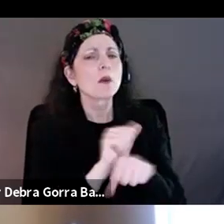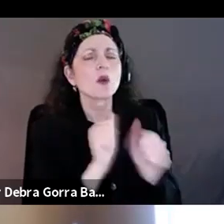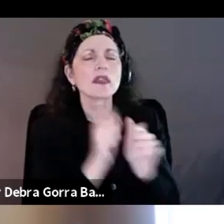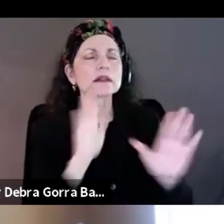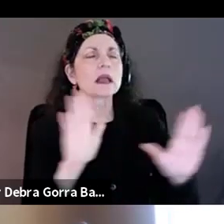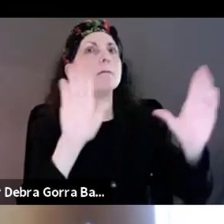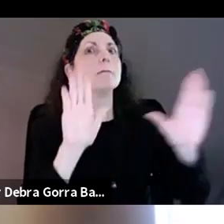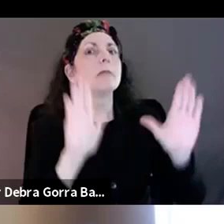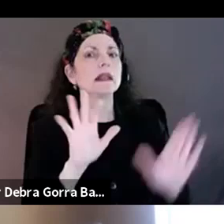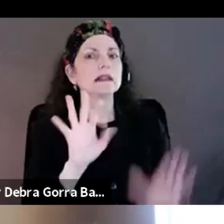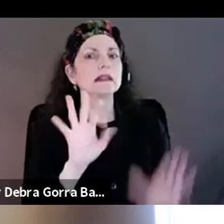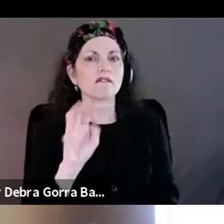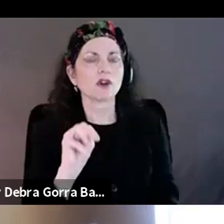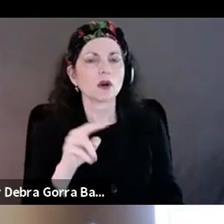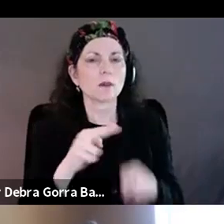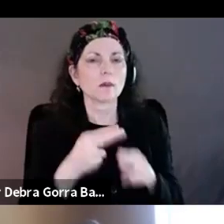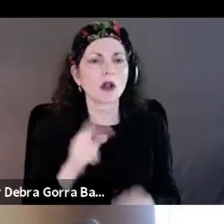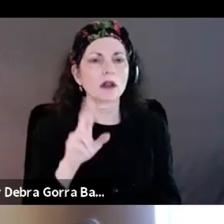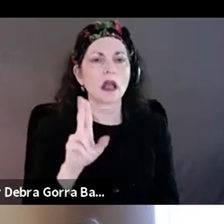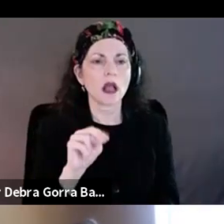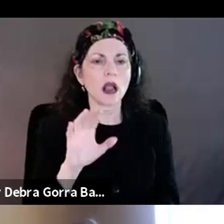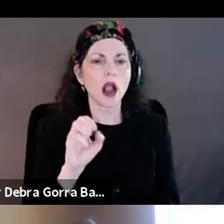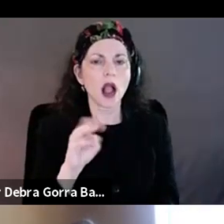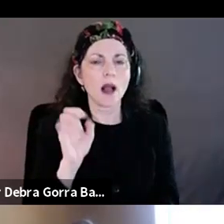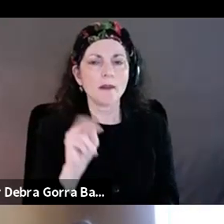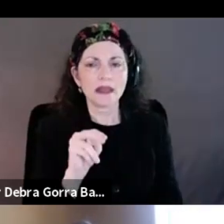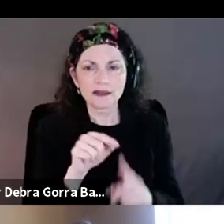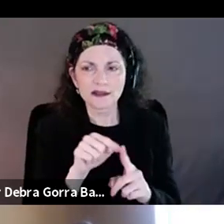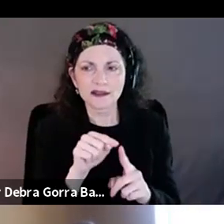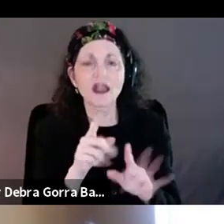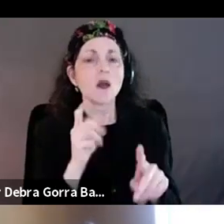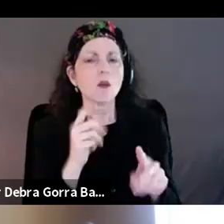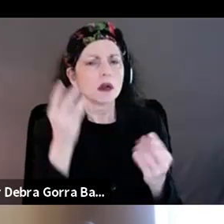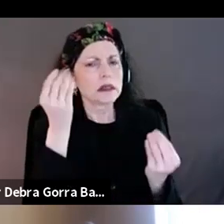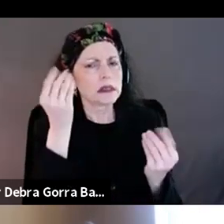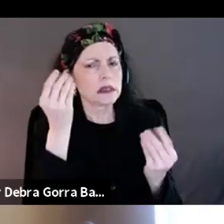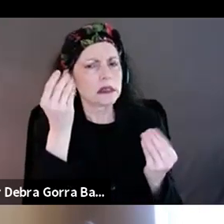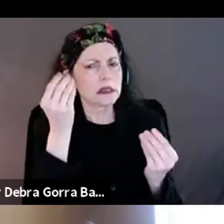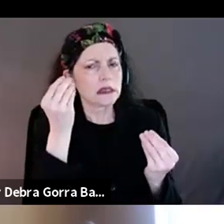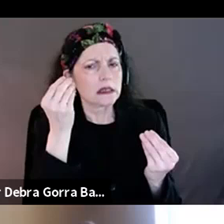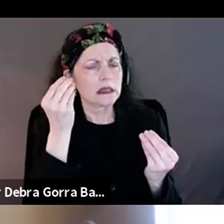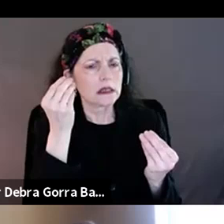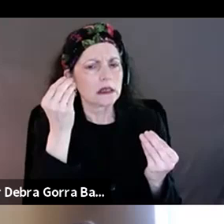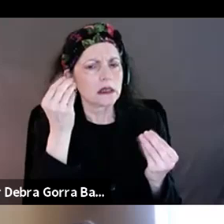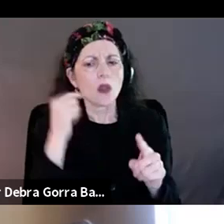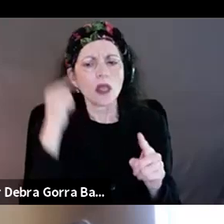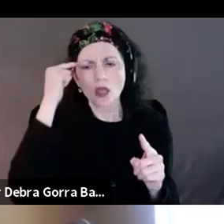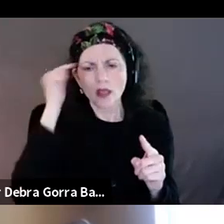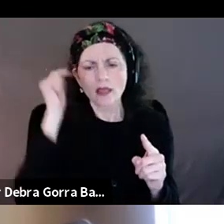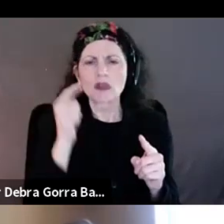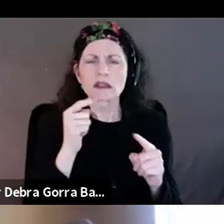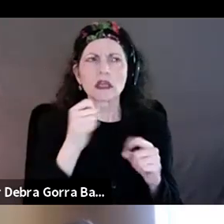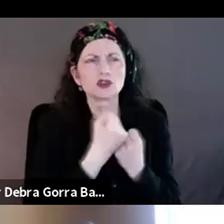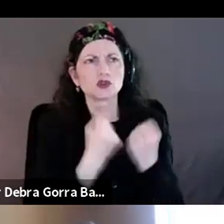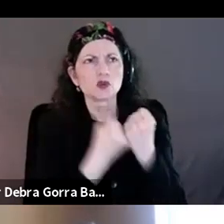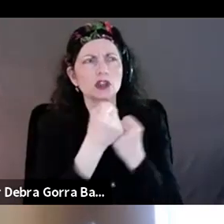you know, host the brain trust and start thinking about the campaign. And initially we had sort of a structure where we were like, OK, we're